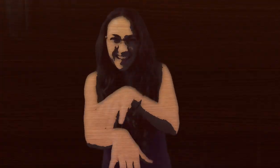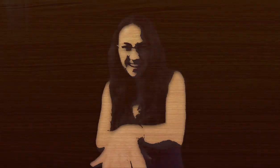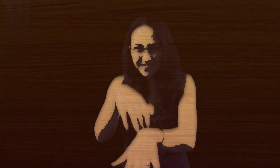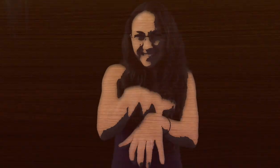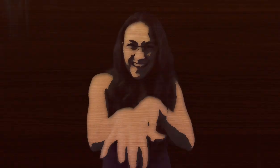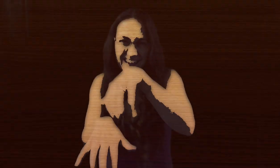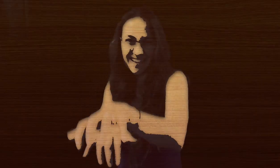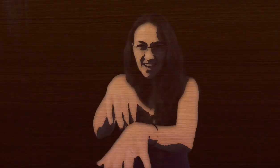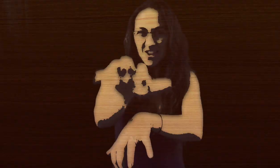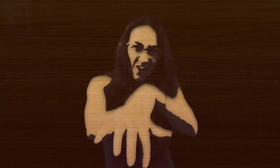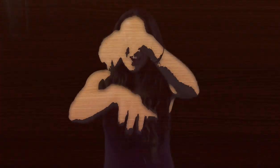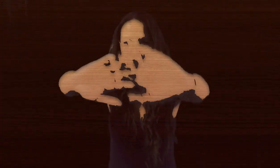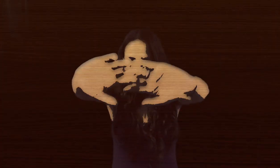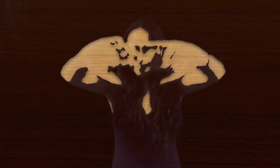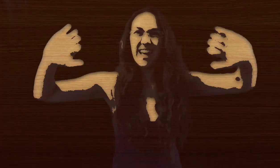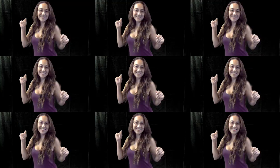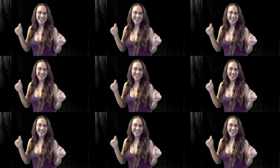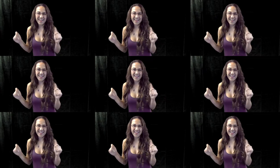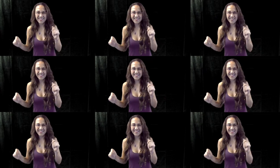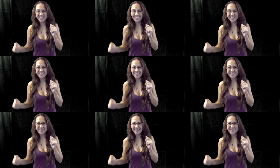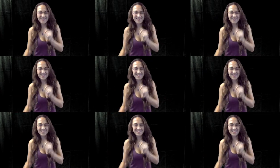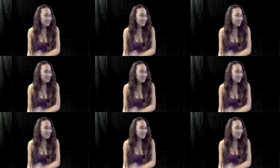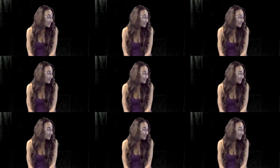affect I affect it play